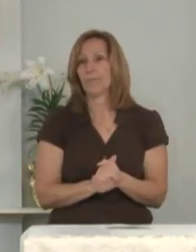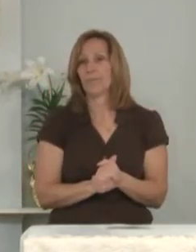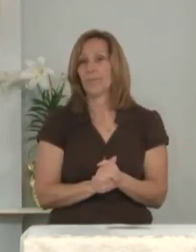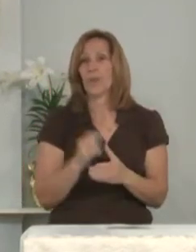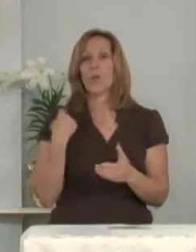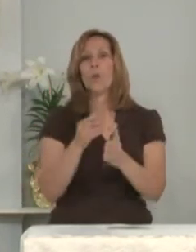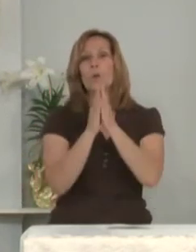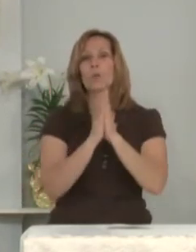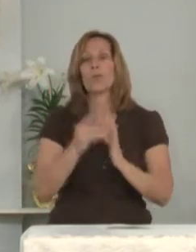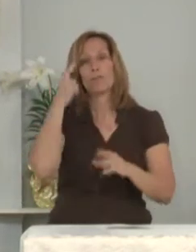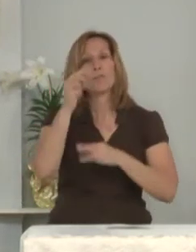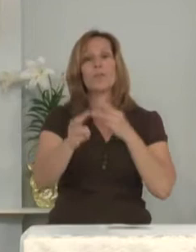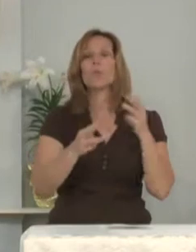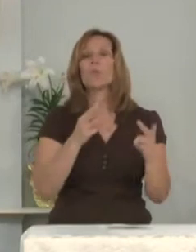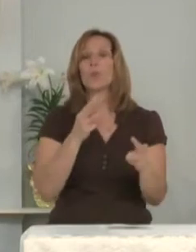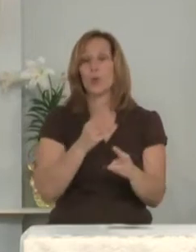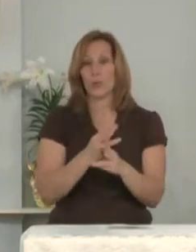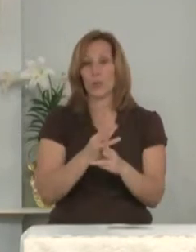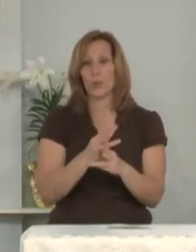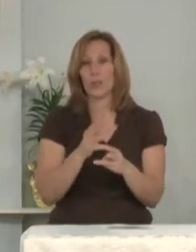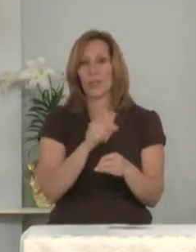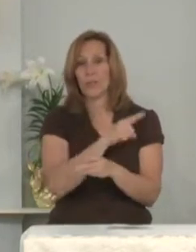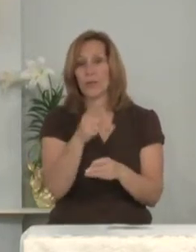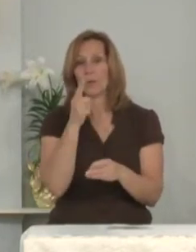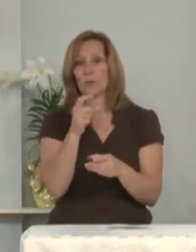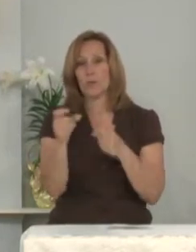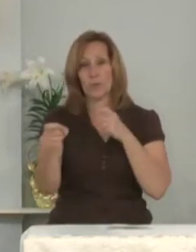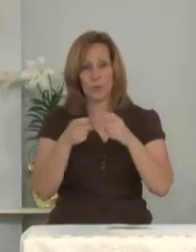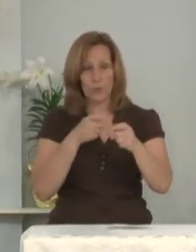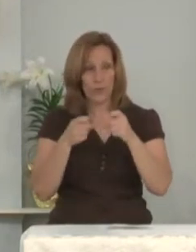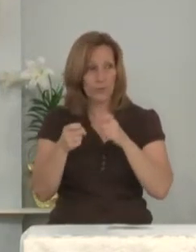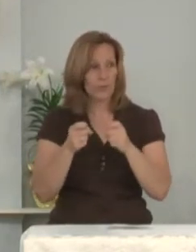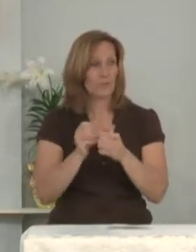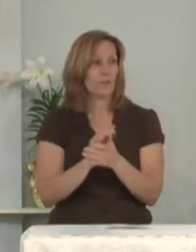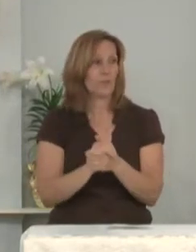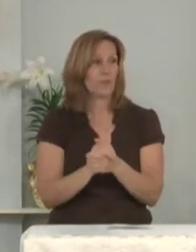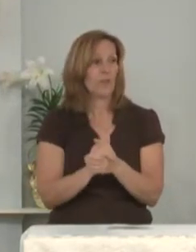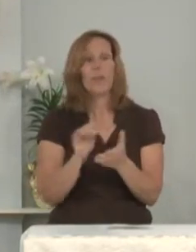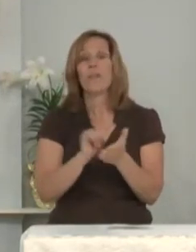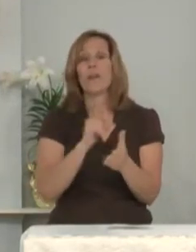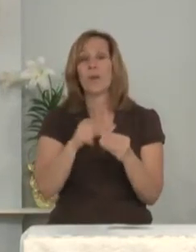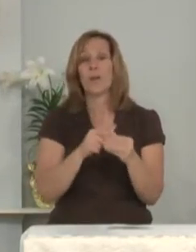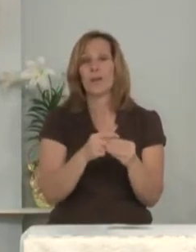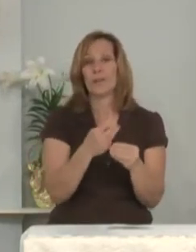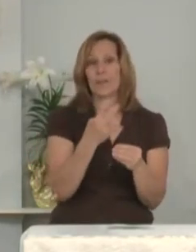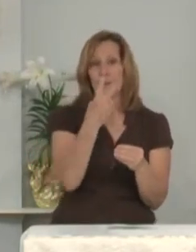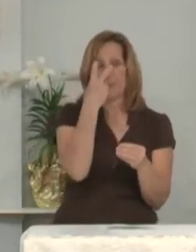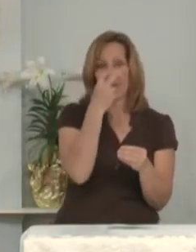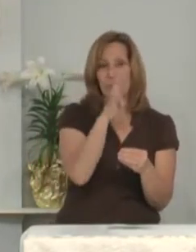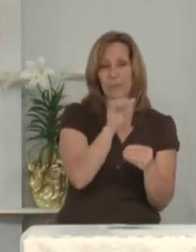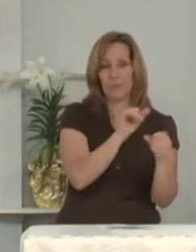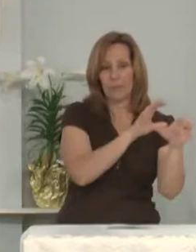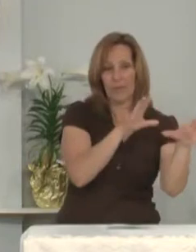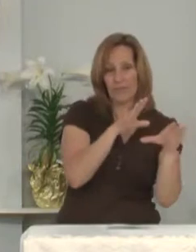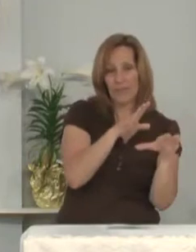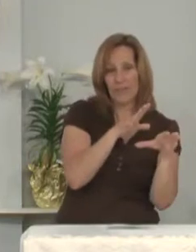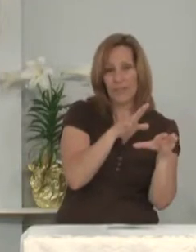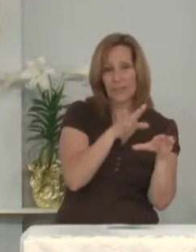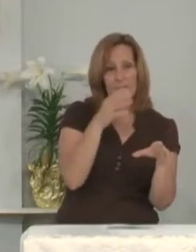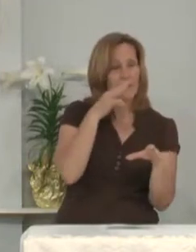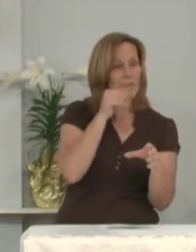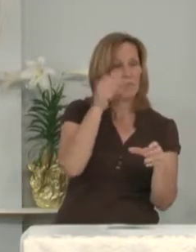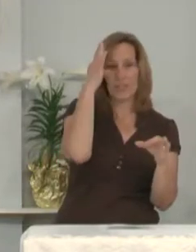We pray for the world and those who govern, that when blinded by fear and mistrust,